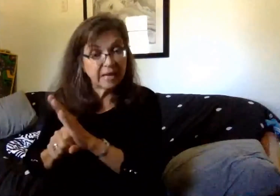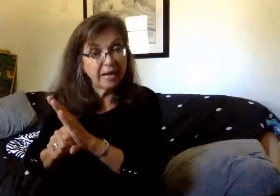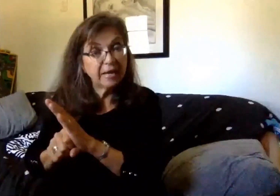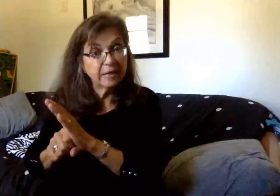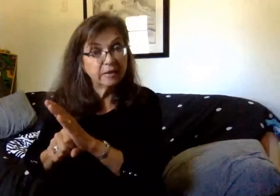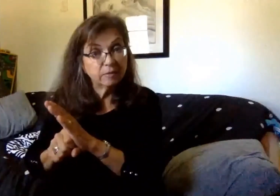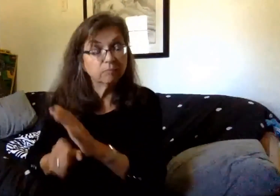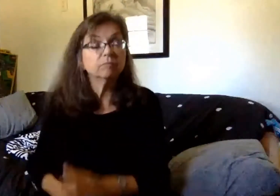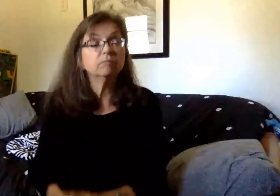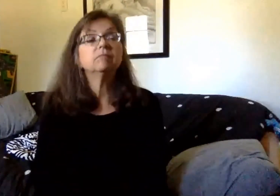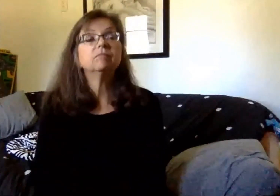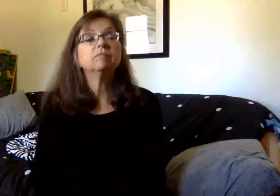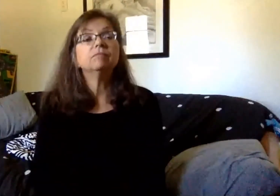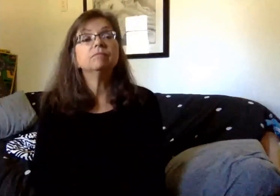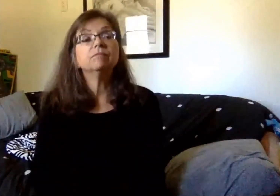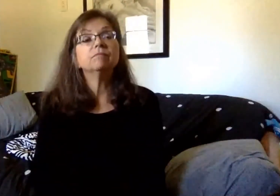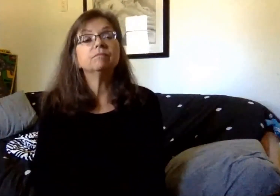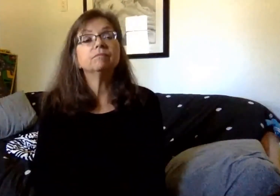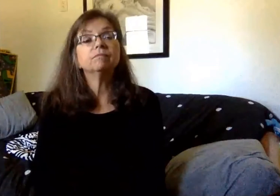further guidance.